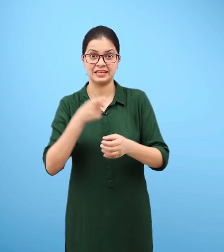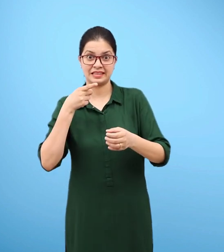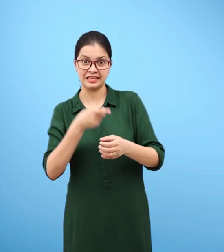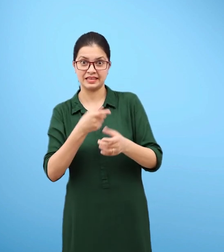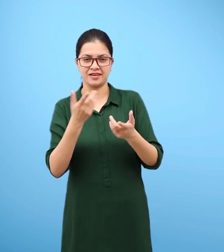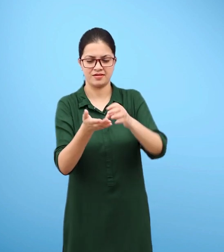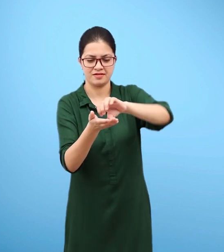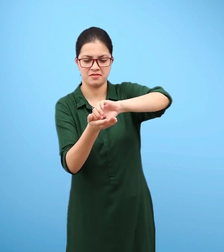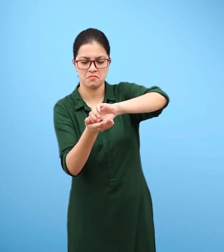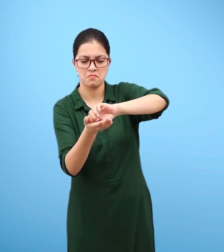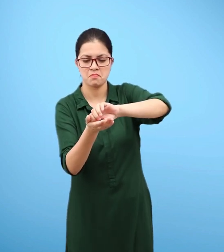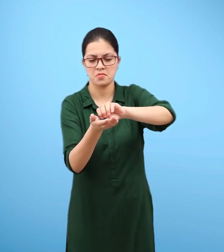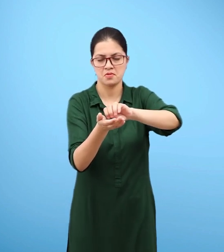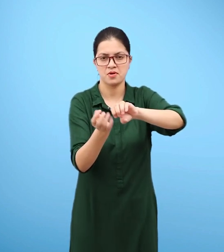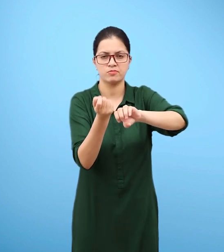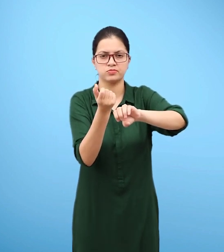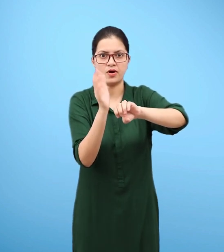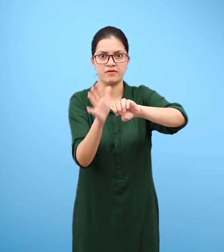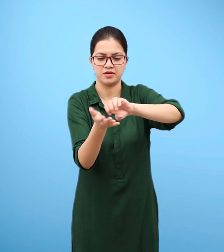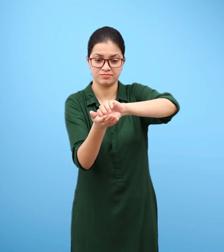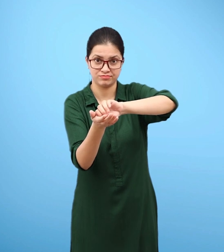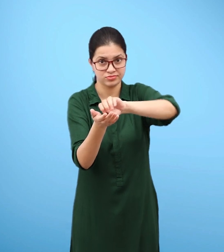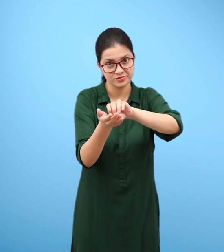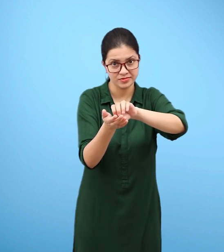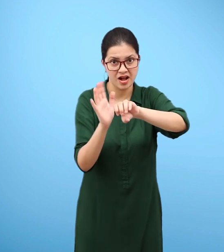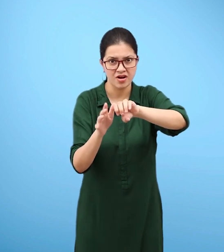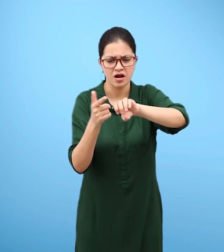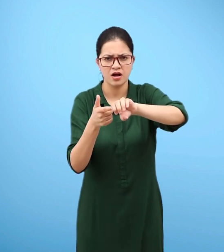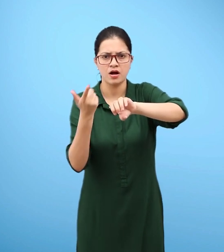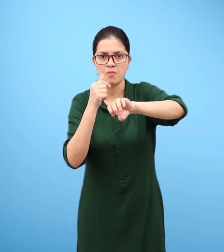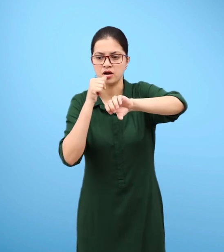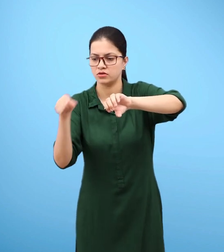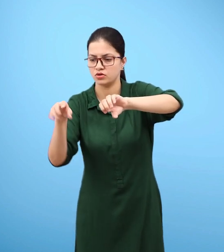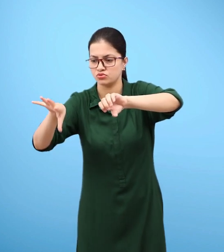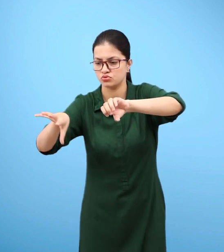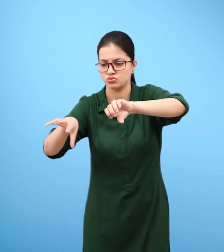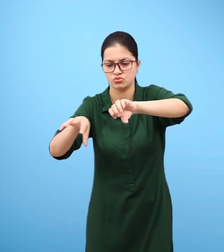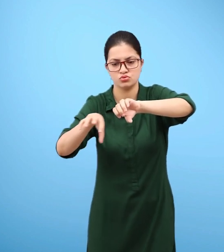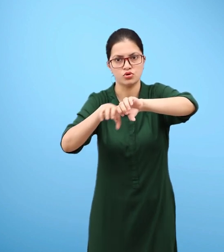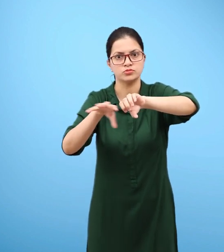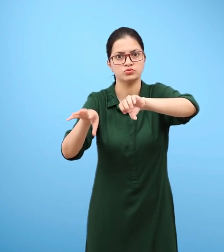Now tilt the bottle slightly. Does the water now enter the bottle?